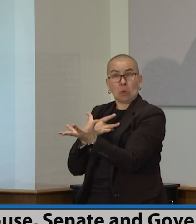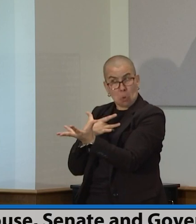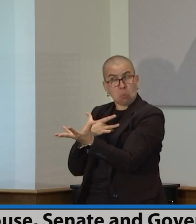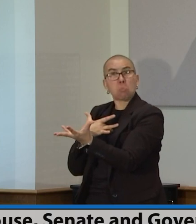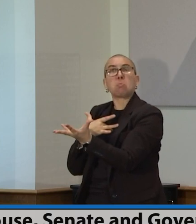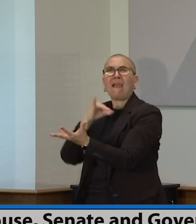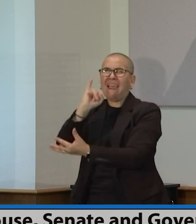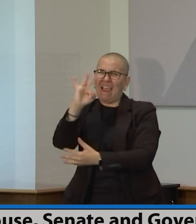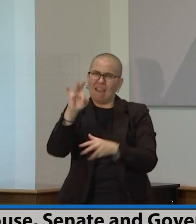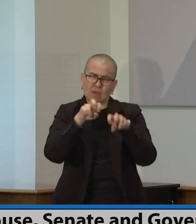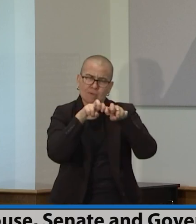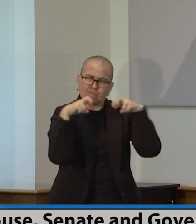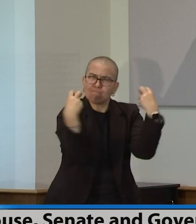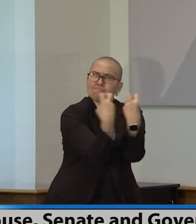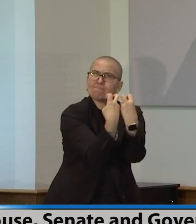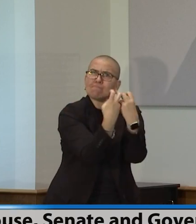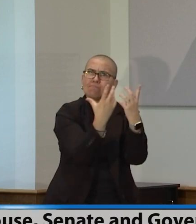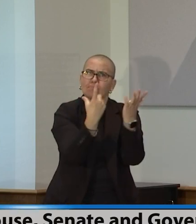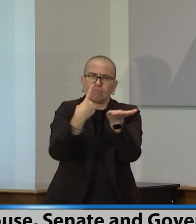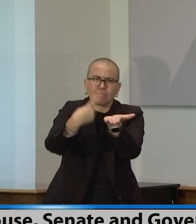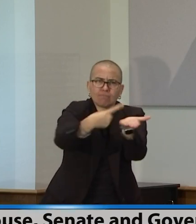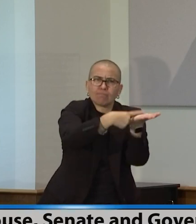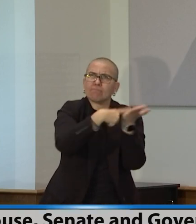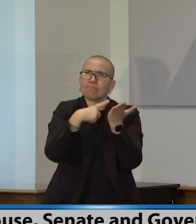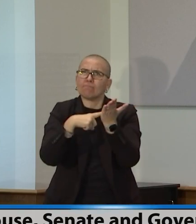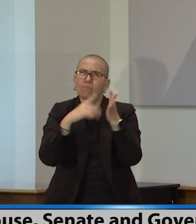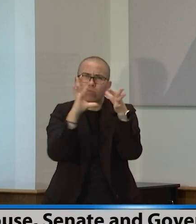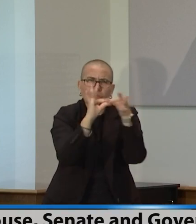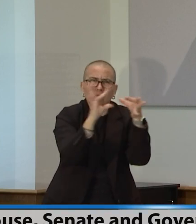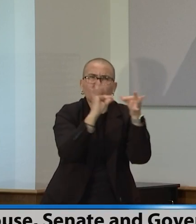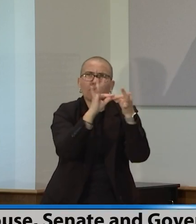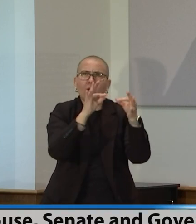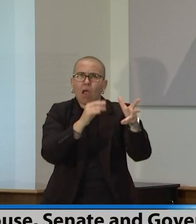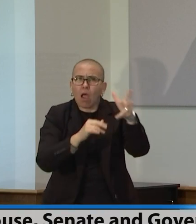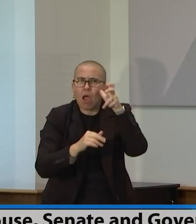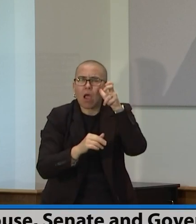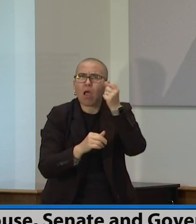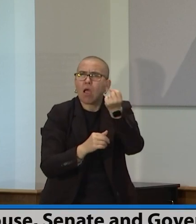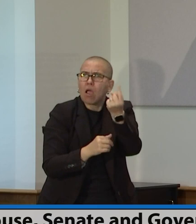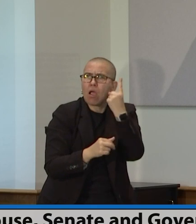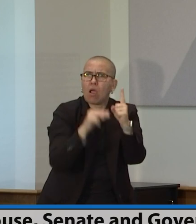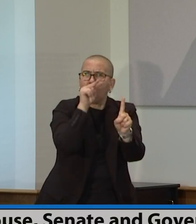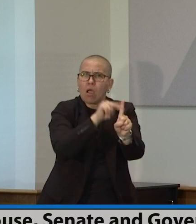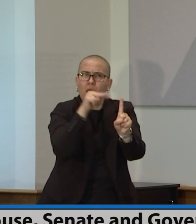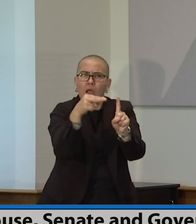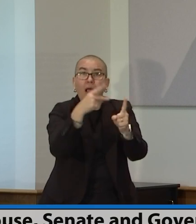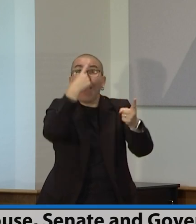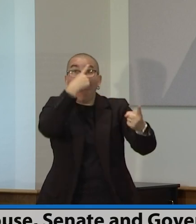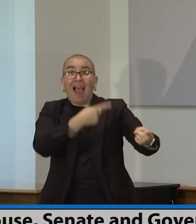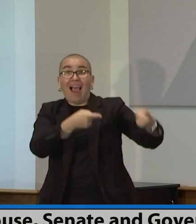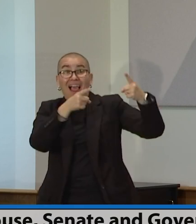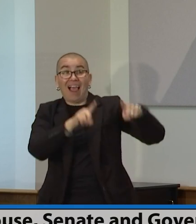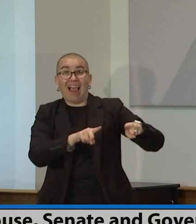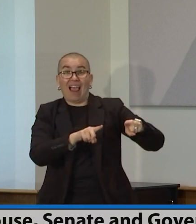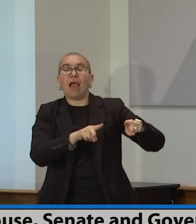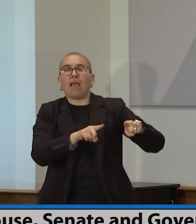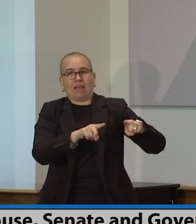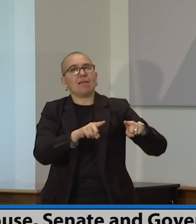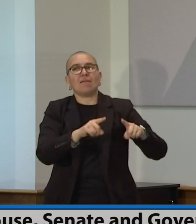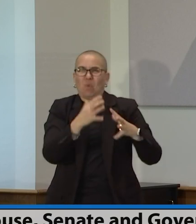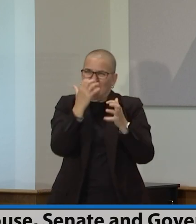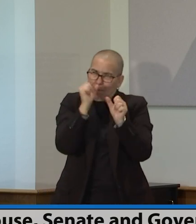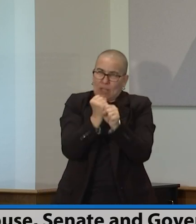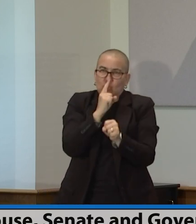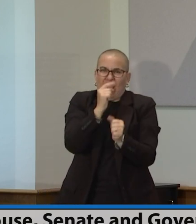valuing the differences of opinion, at the end of the day, can bring you an agreement that strengthens everyone, that gives everyone an opportunity to succeed in the